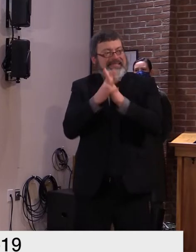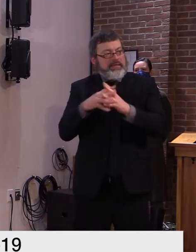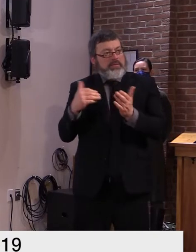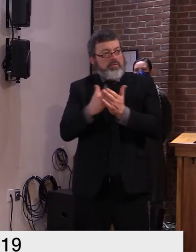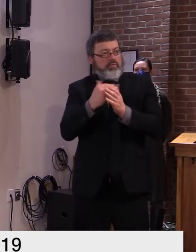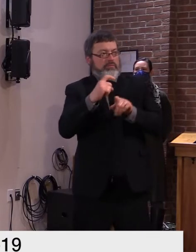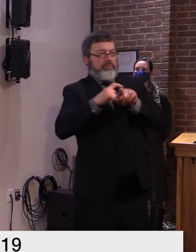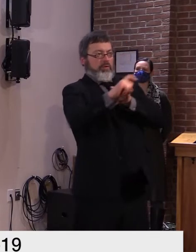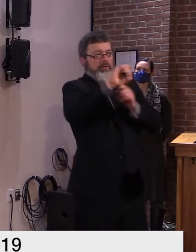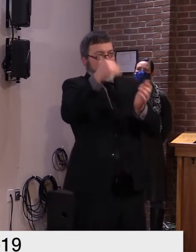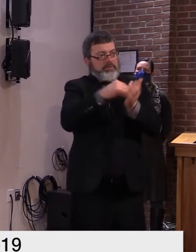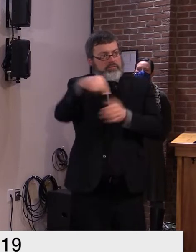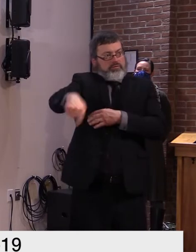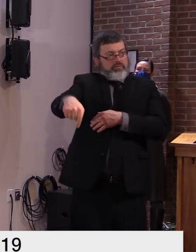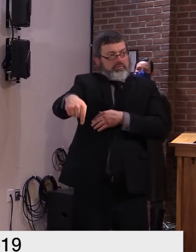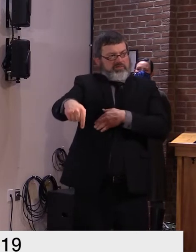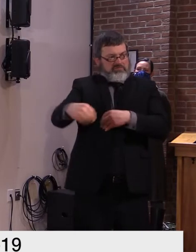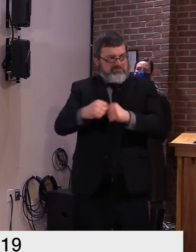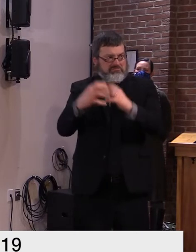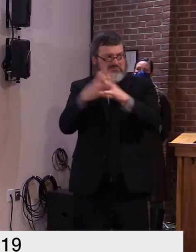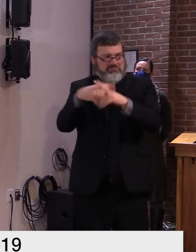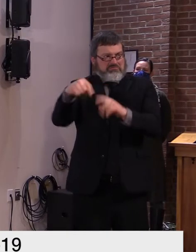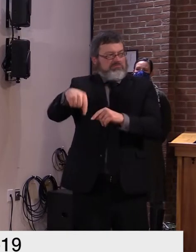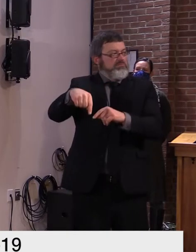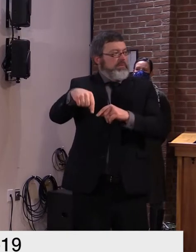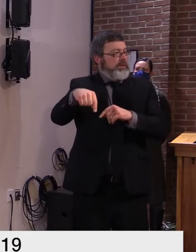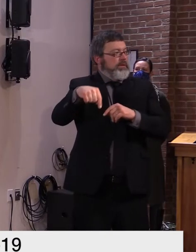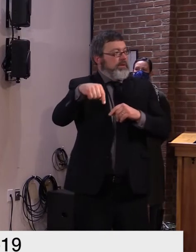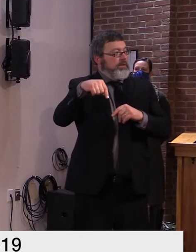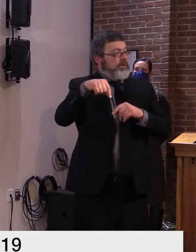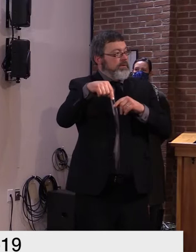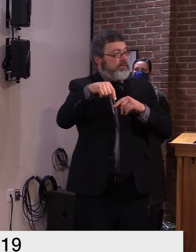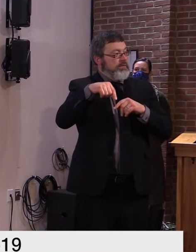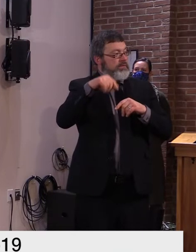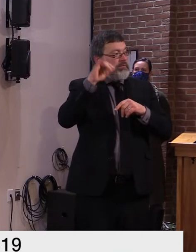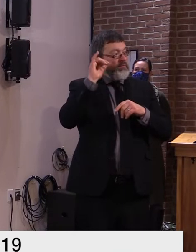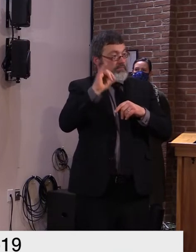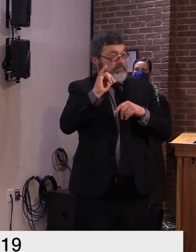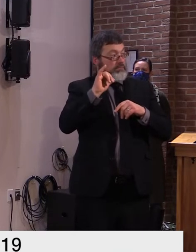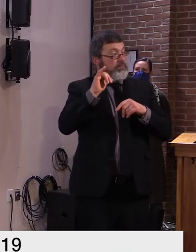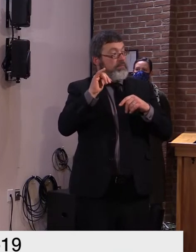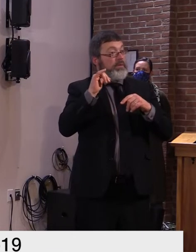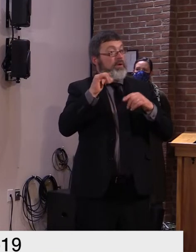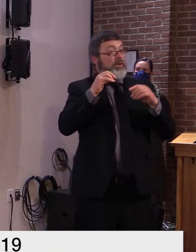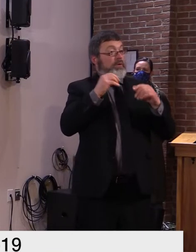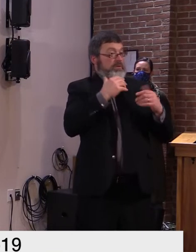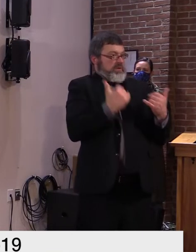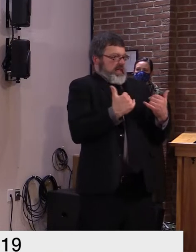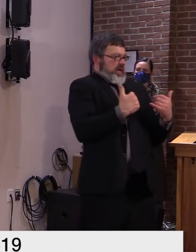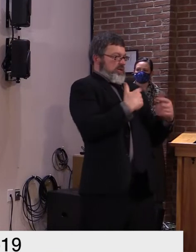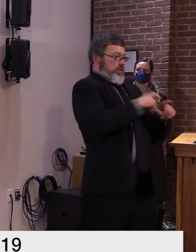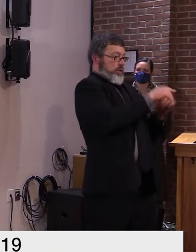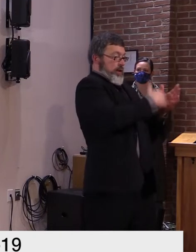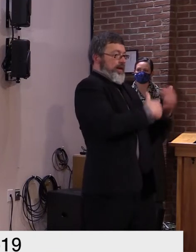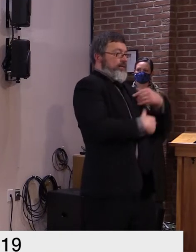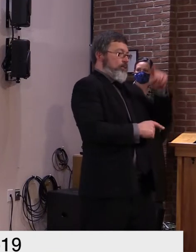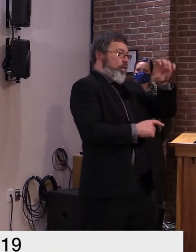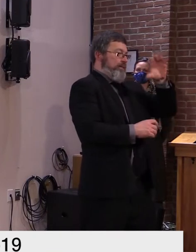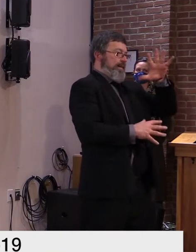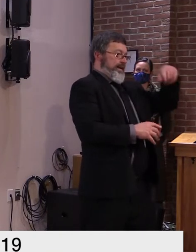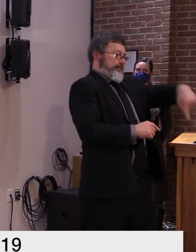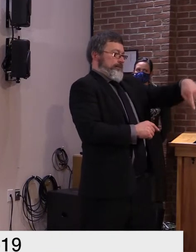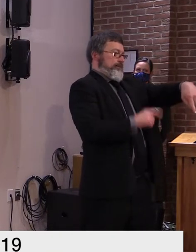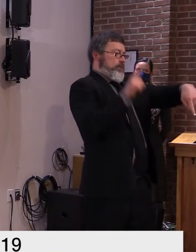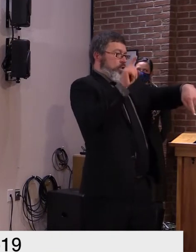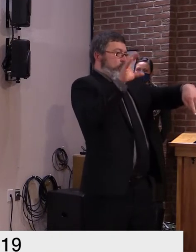maximus is the current contractor charged with administering the vermont health connect program in terms of having a call center